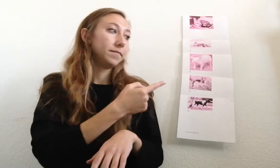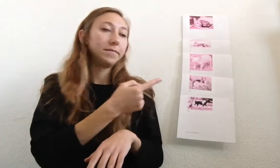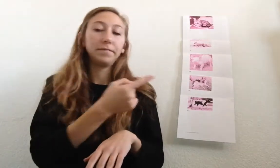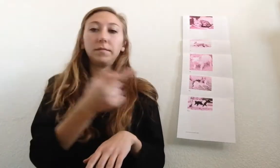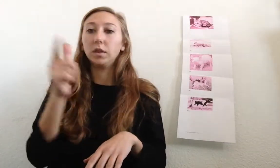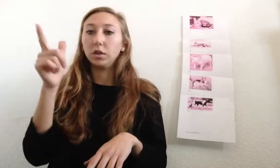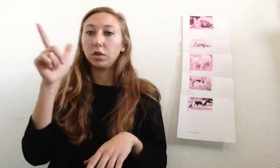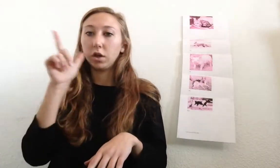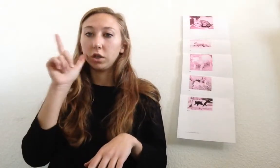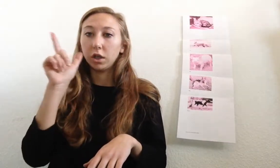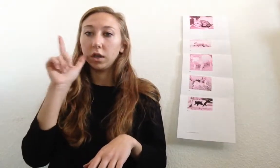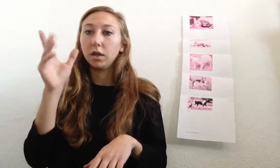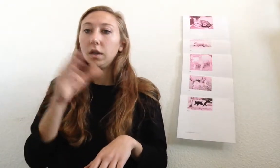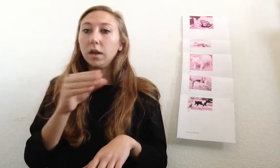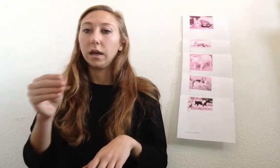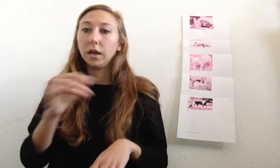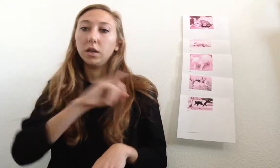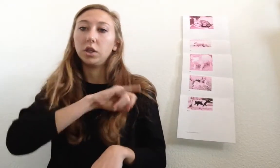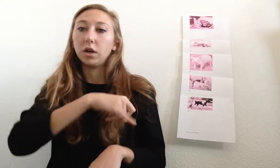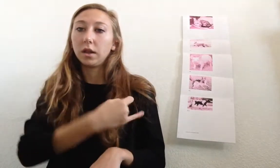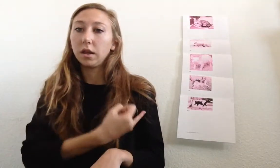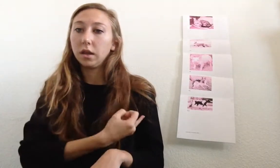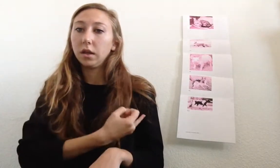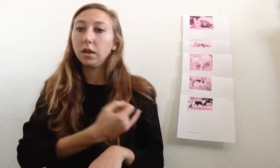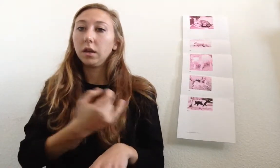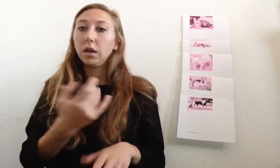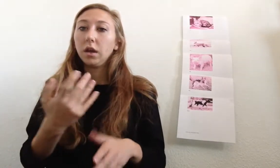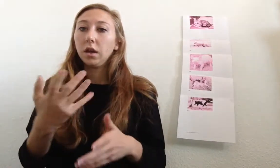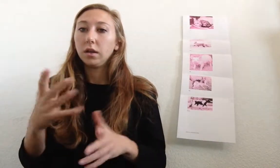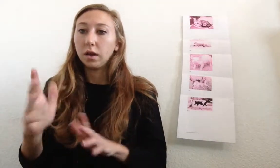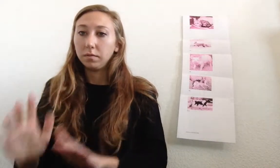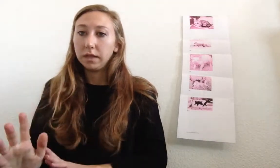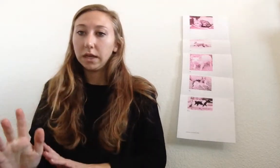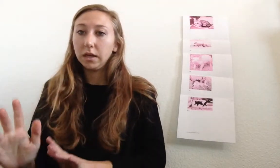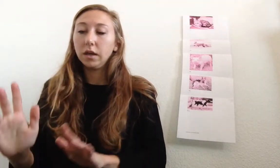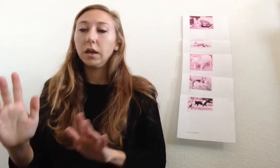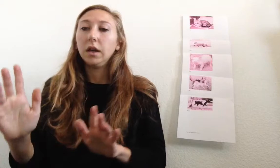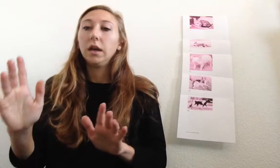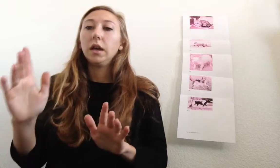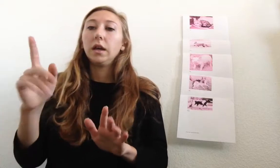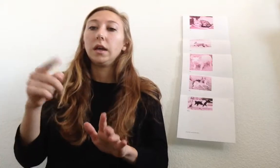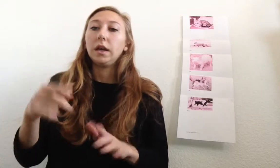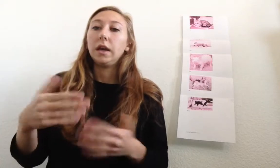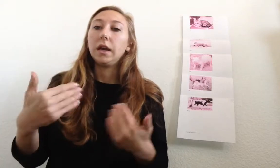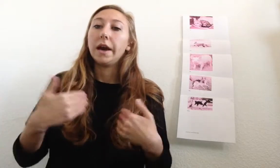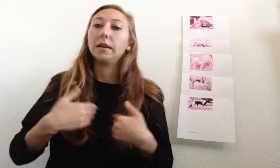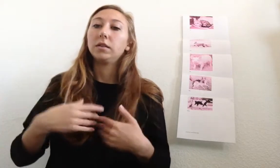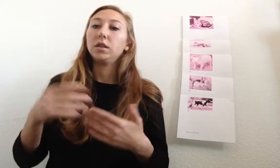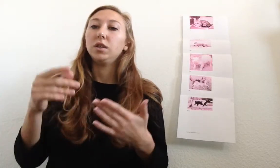LaShondra and Jonathan did he has to